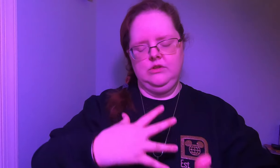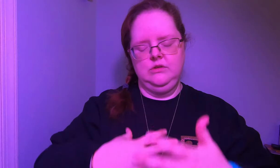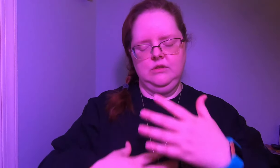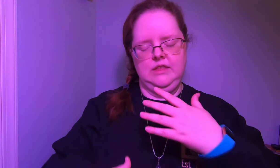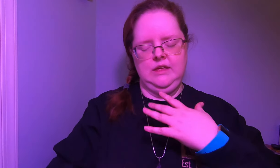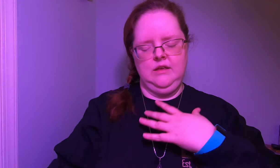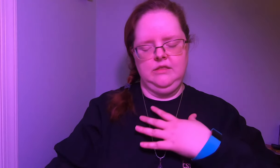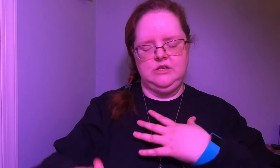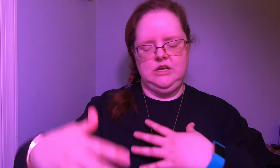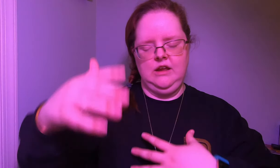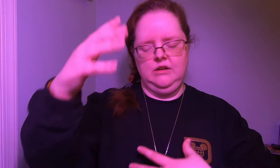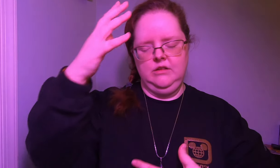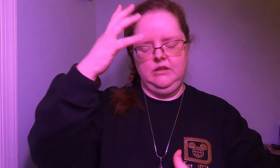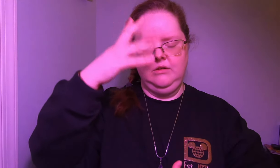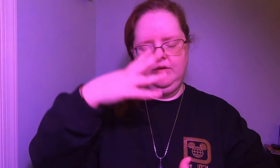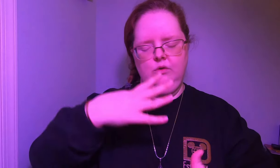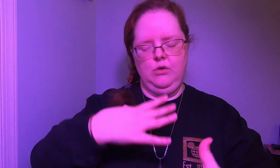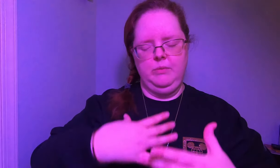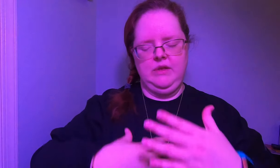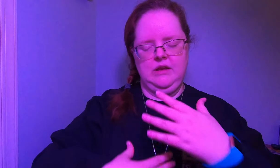soothing the channel that you have opened